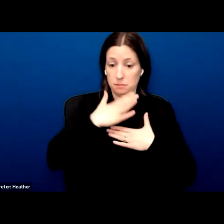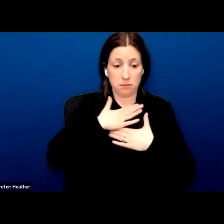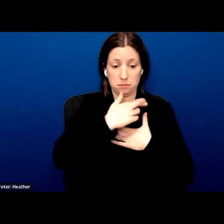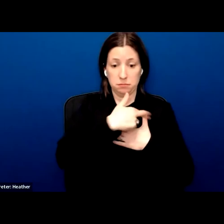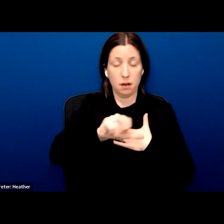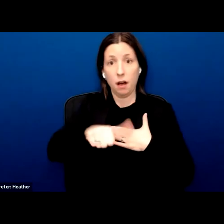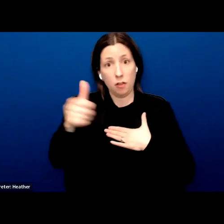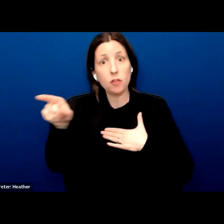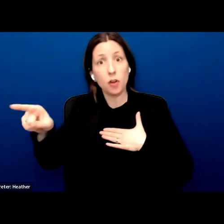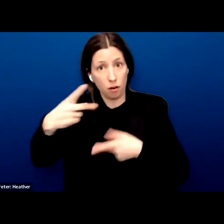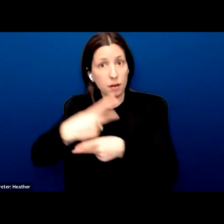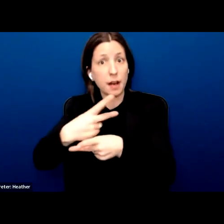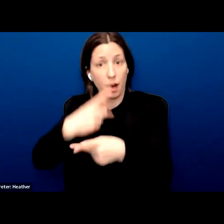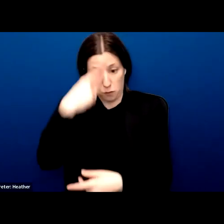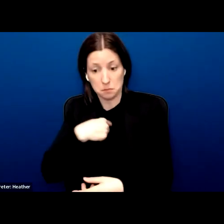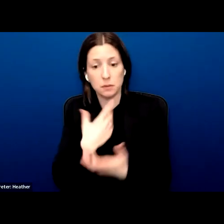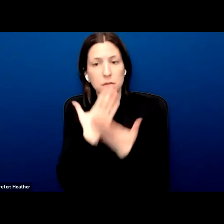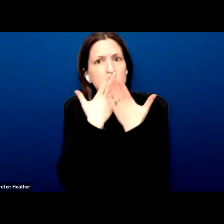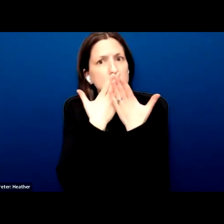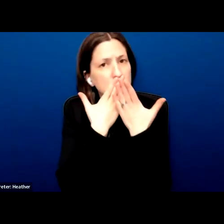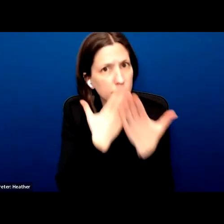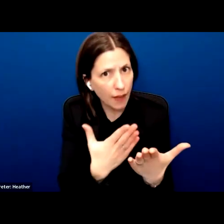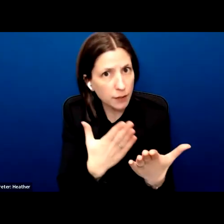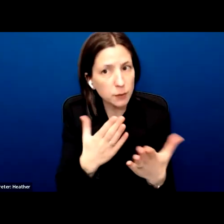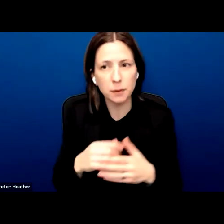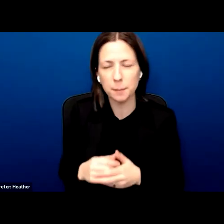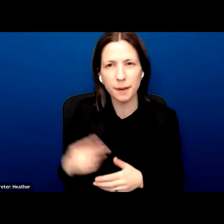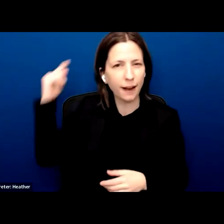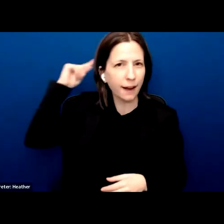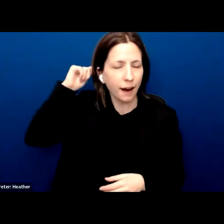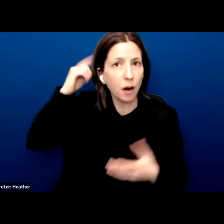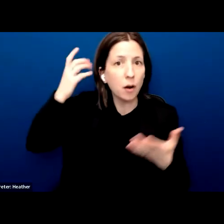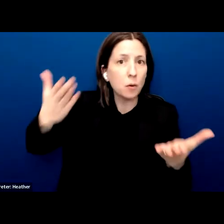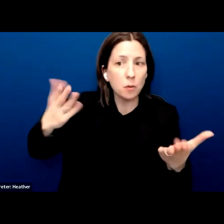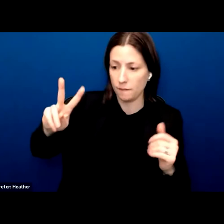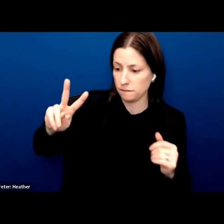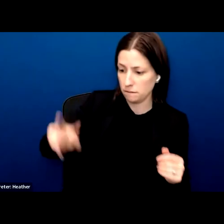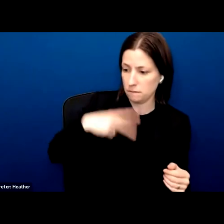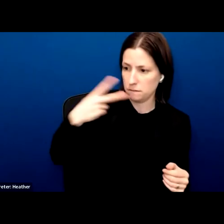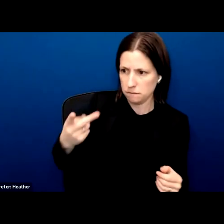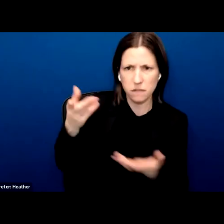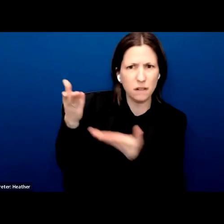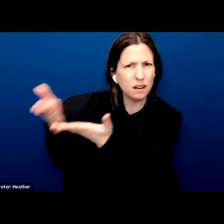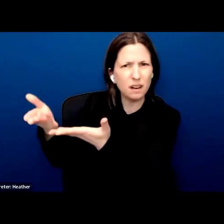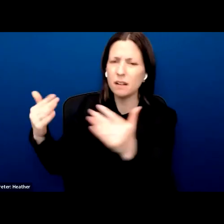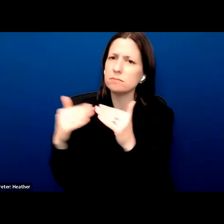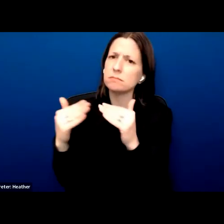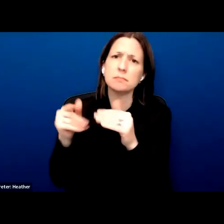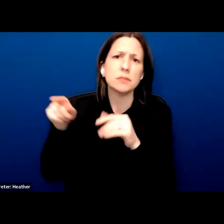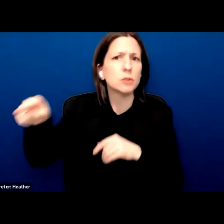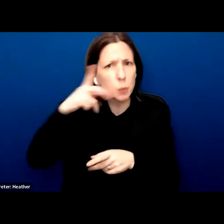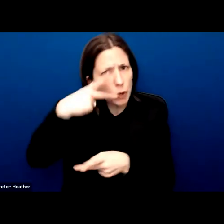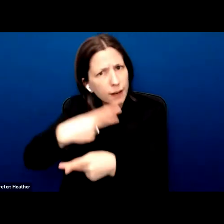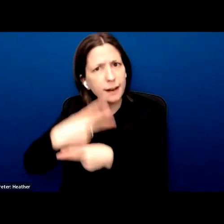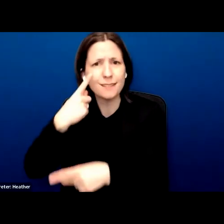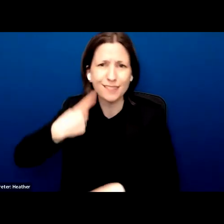say, but, but surely, if the situations were changed, you would take as much care of others. And